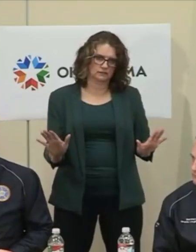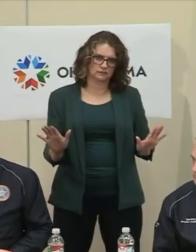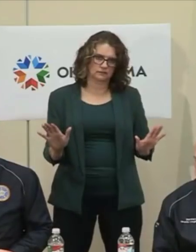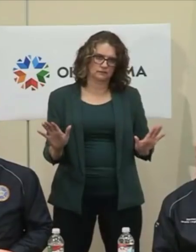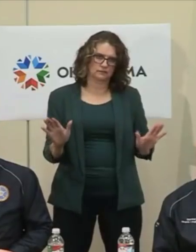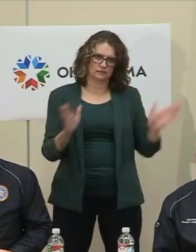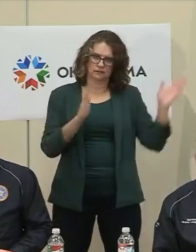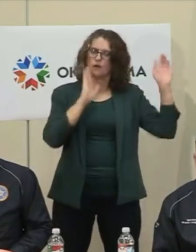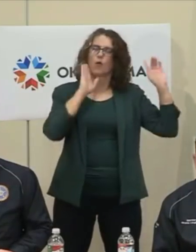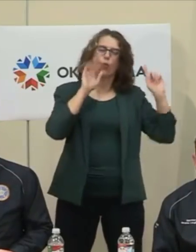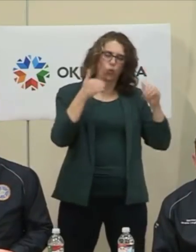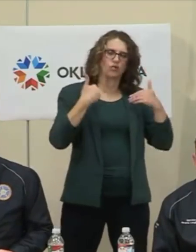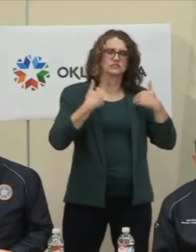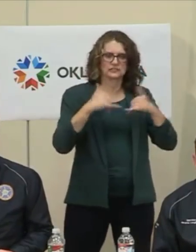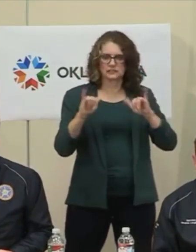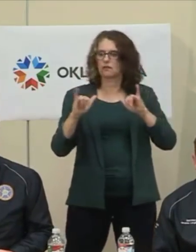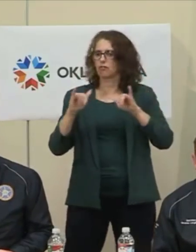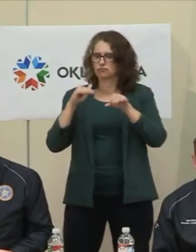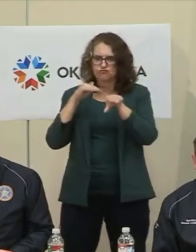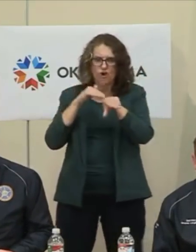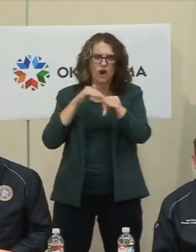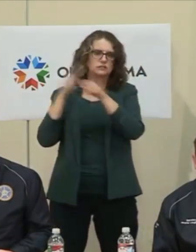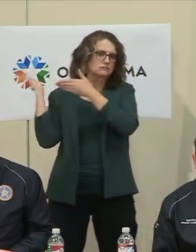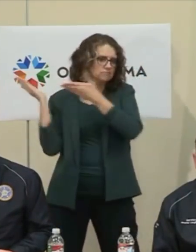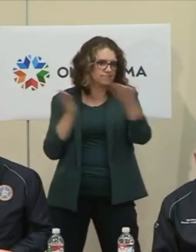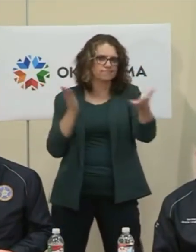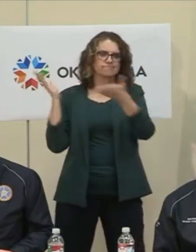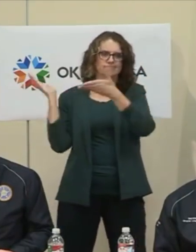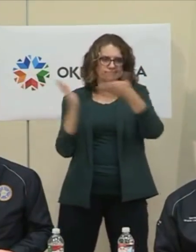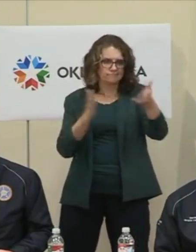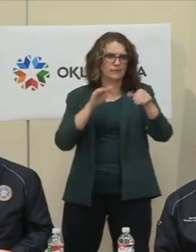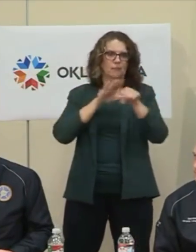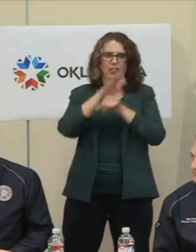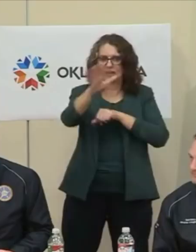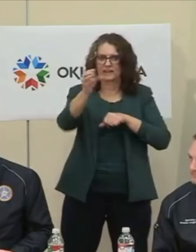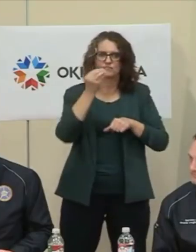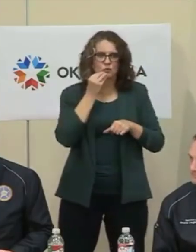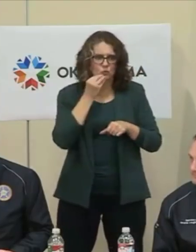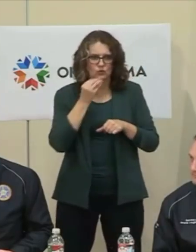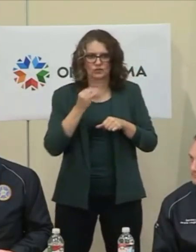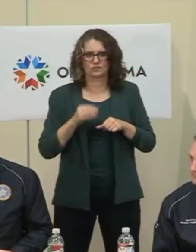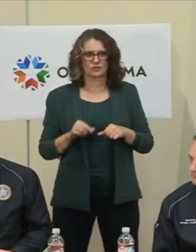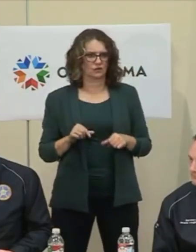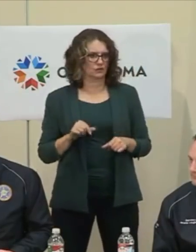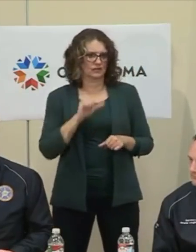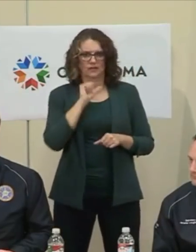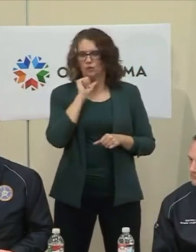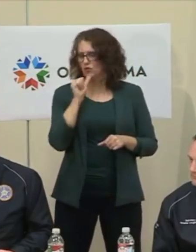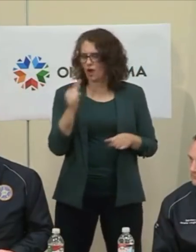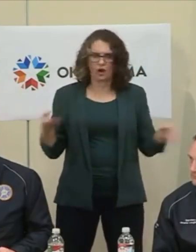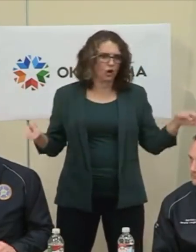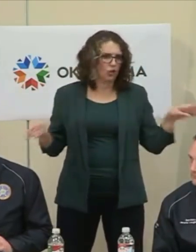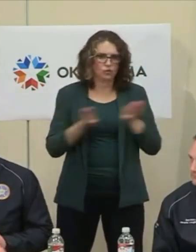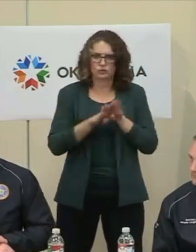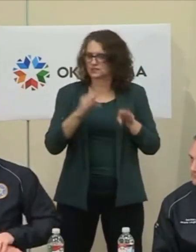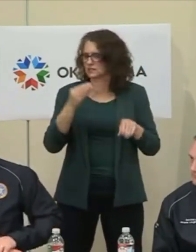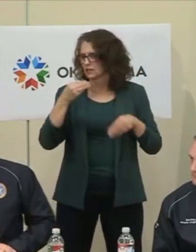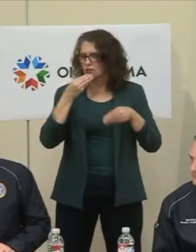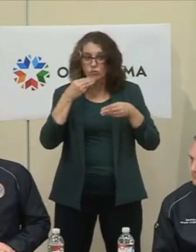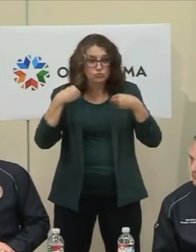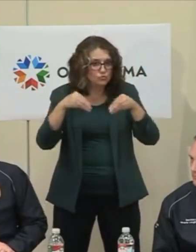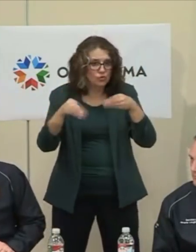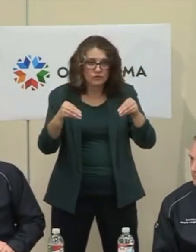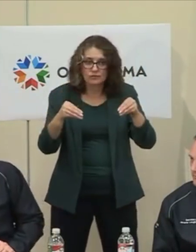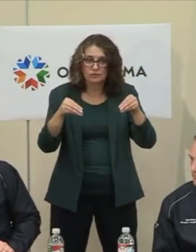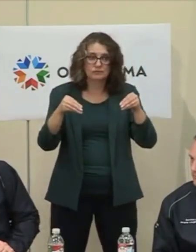level. That's straight from the president. So you do not have to worry about that. We will not be closing grocery stores. Or from a national level, President